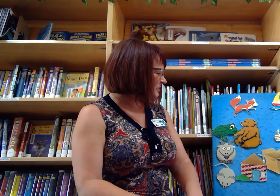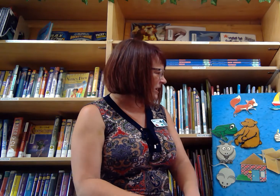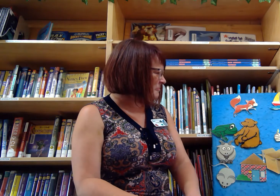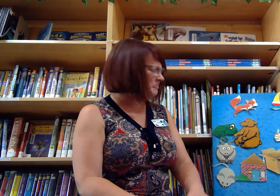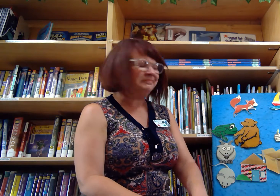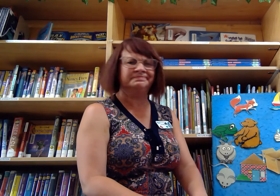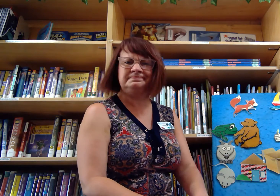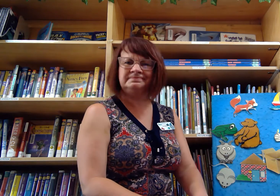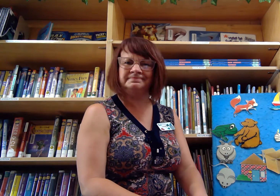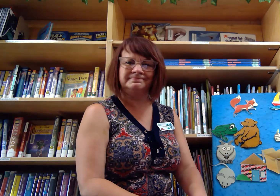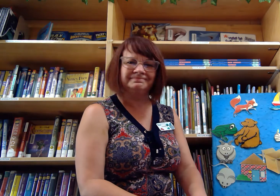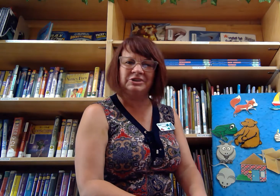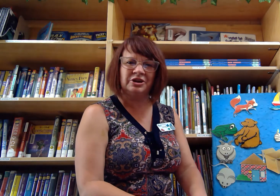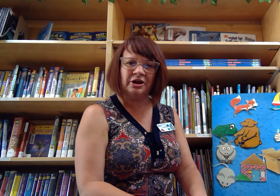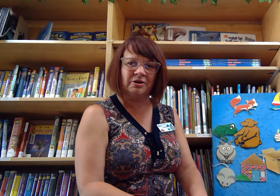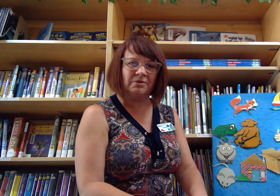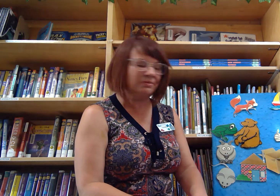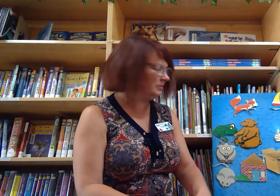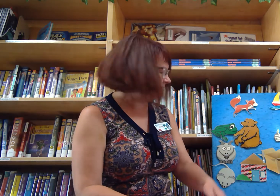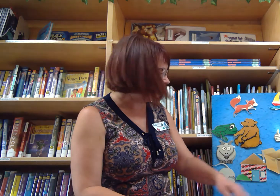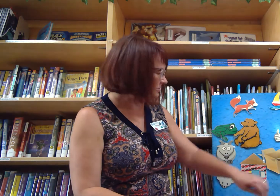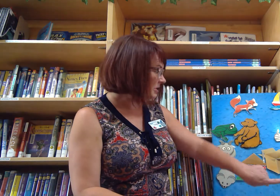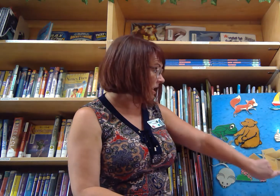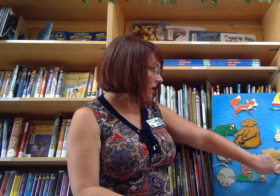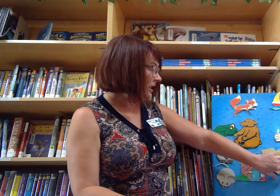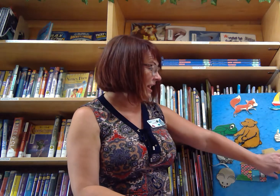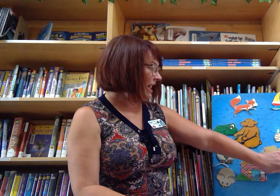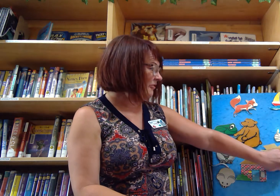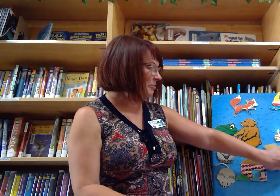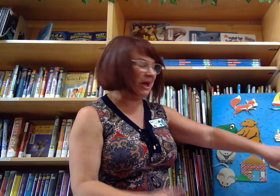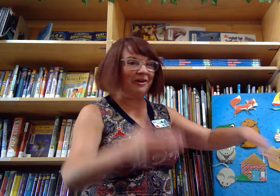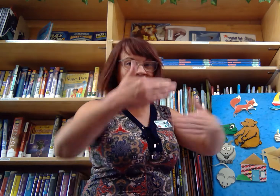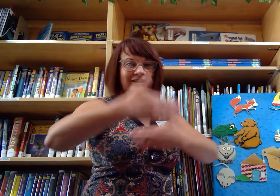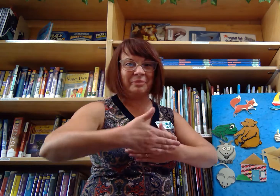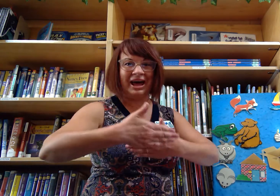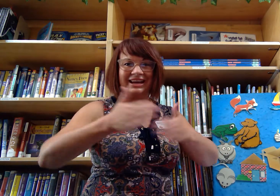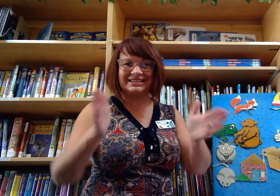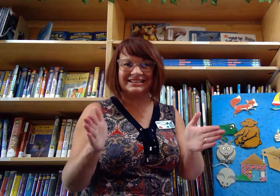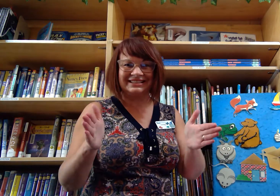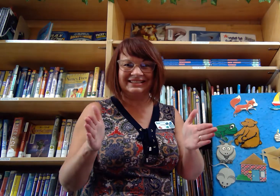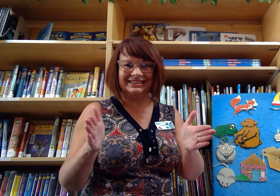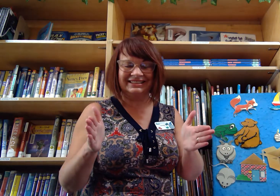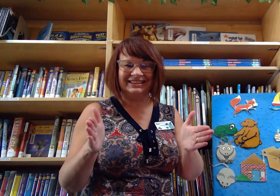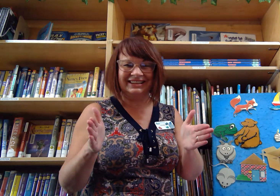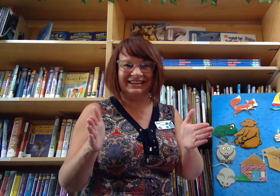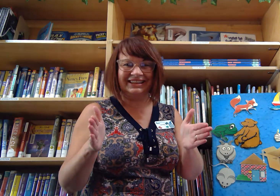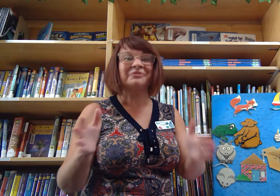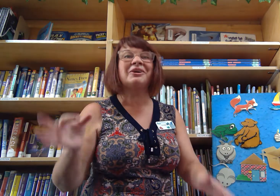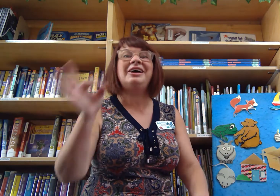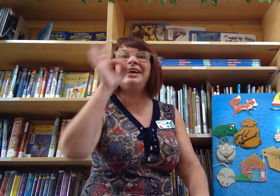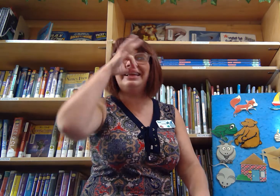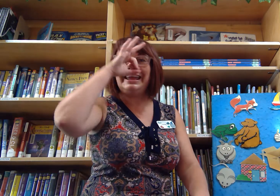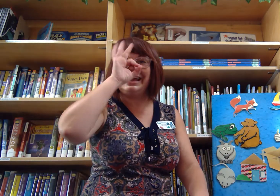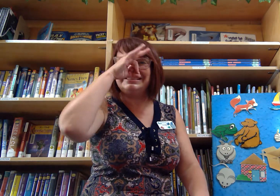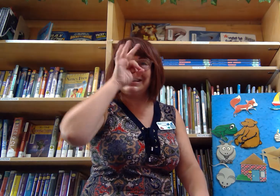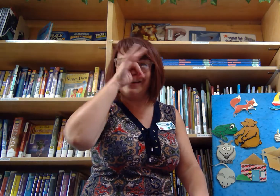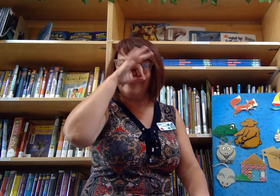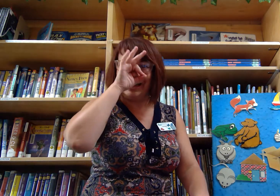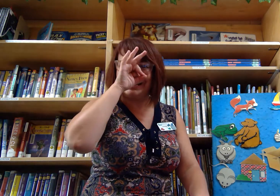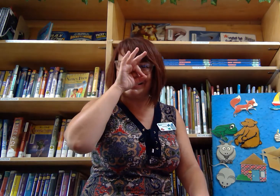rhyme? No. How about fox? We'll catch a fox.